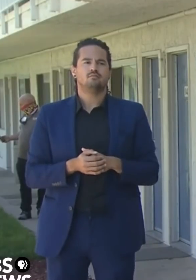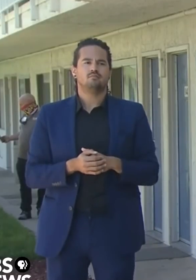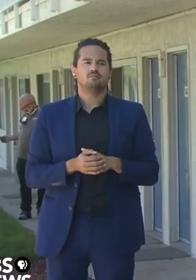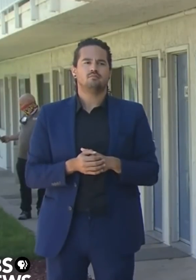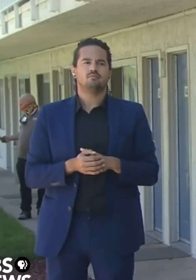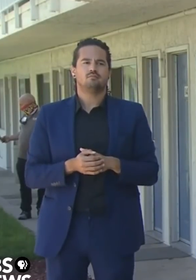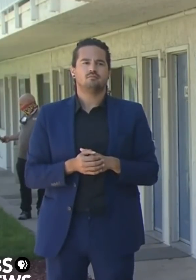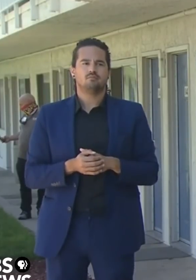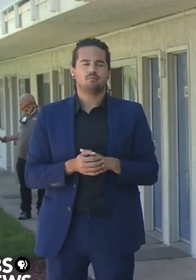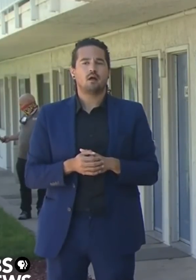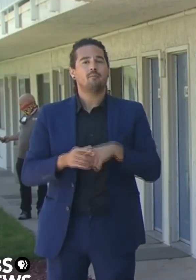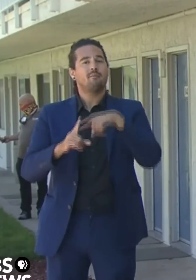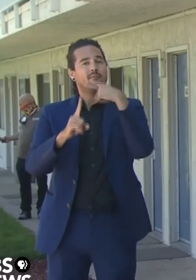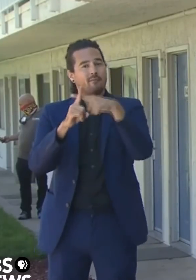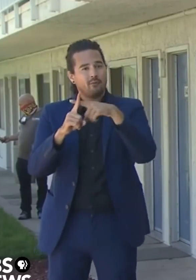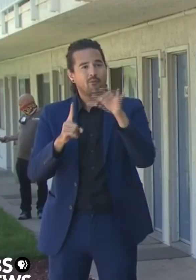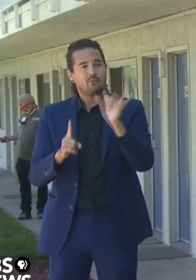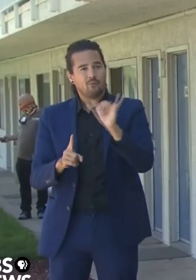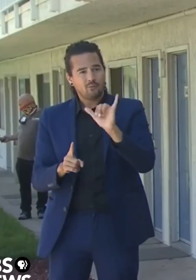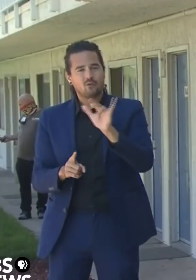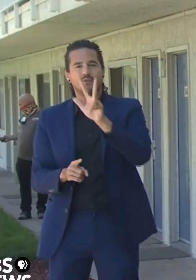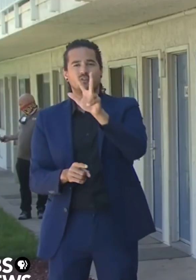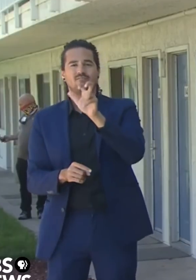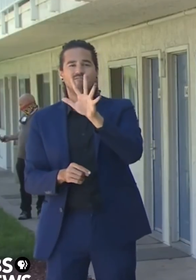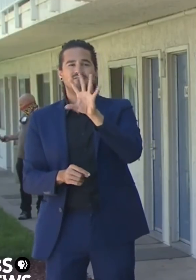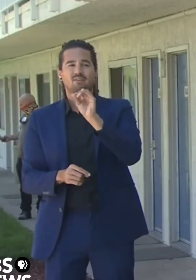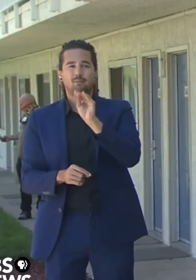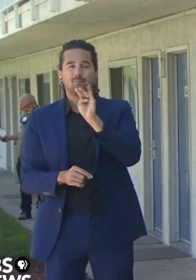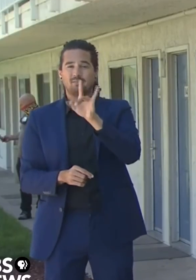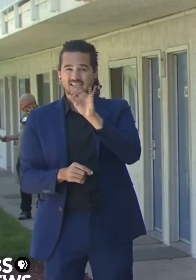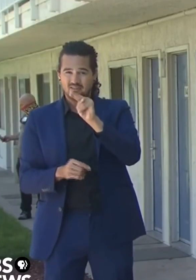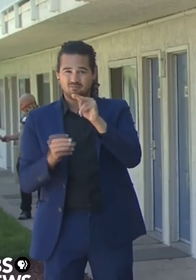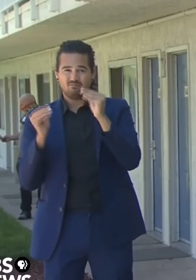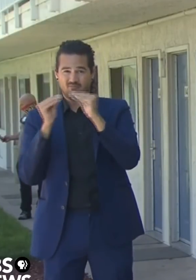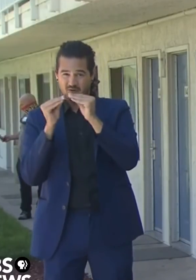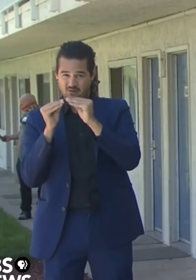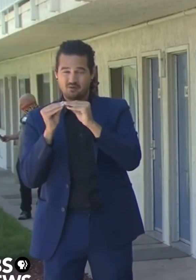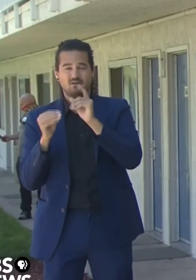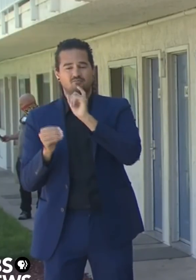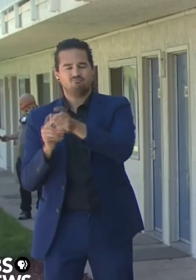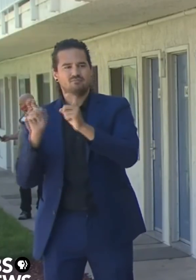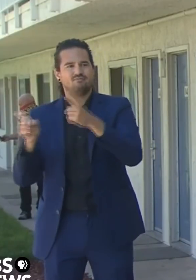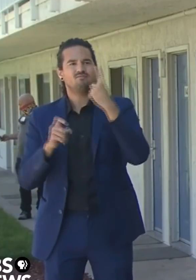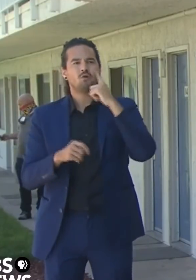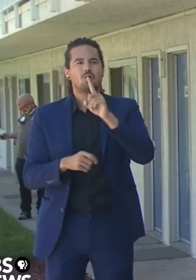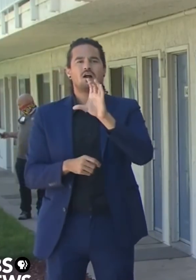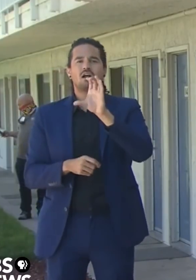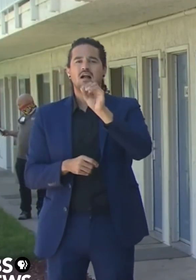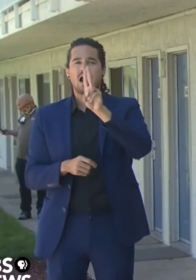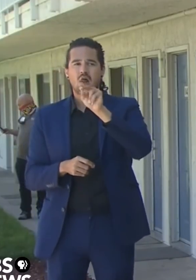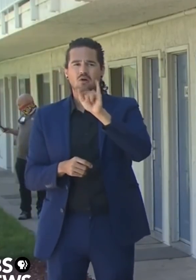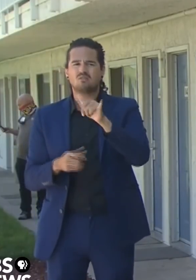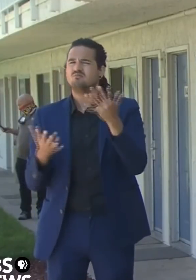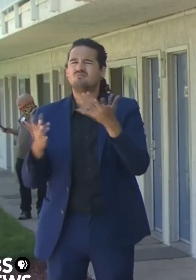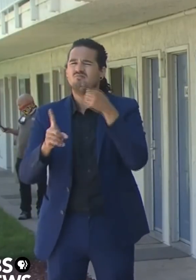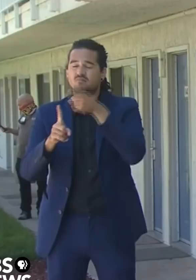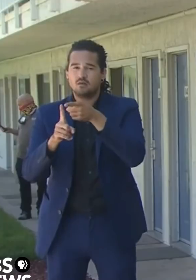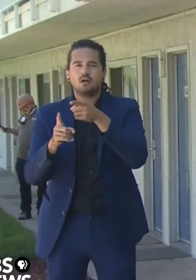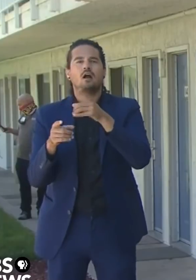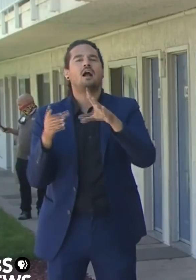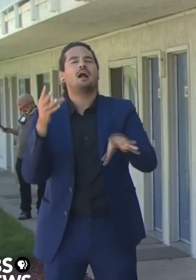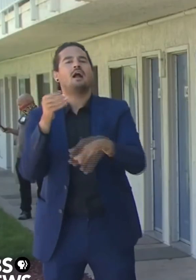350 to be exact, that allow the counties to help support the services once units,